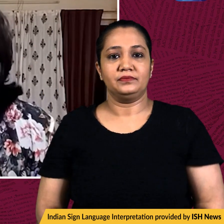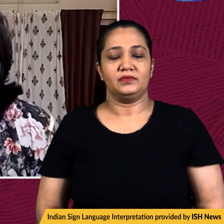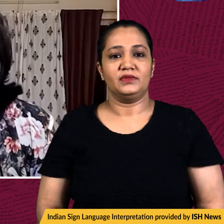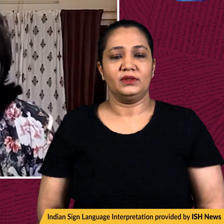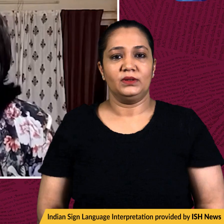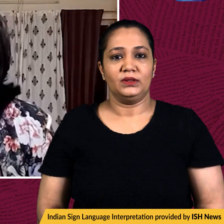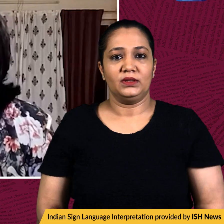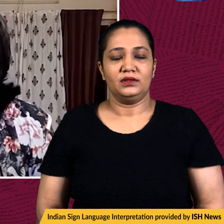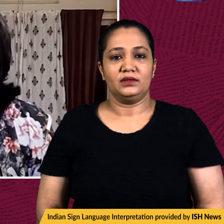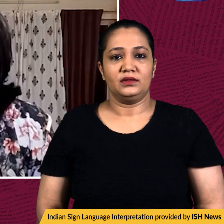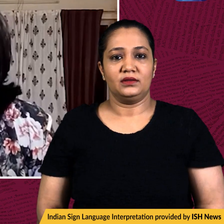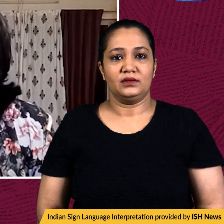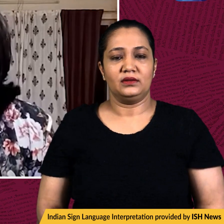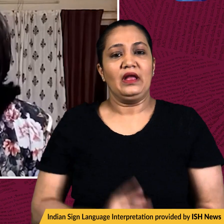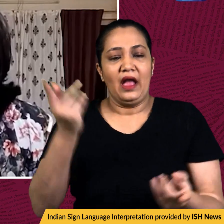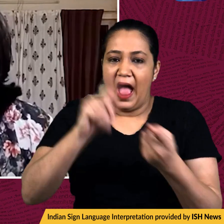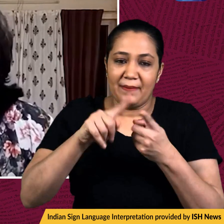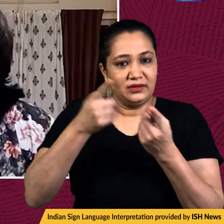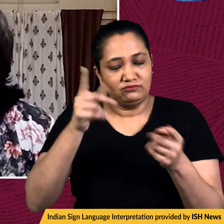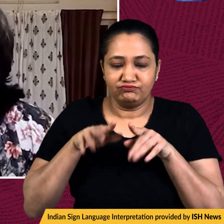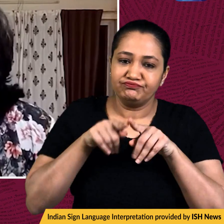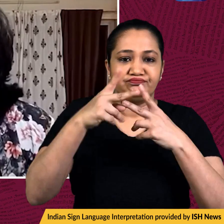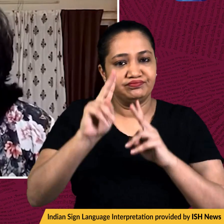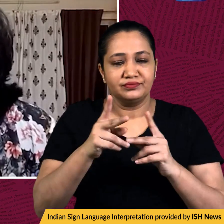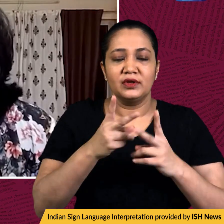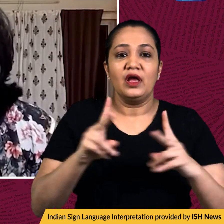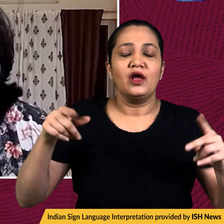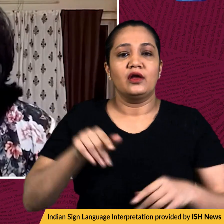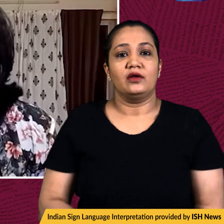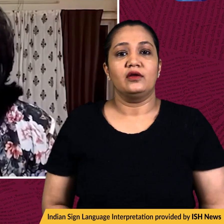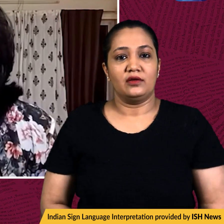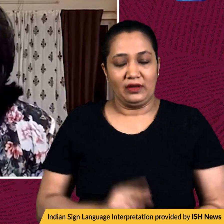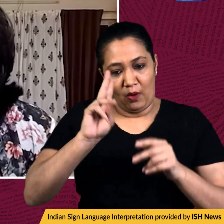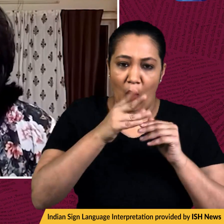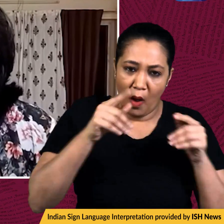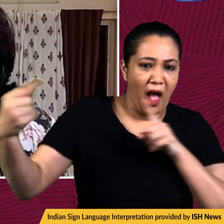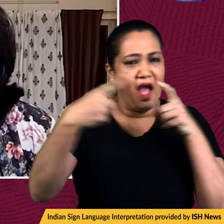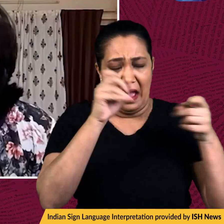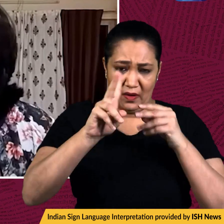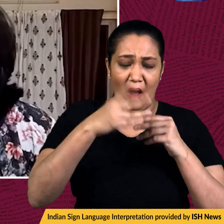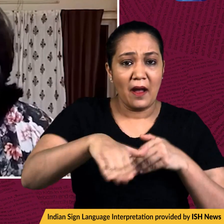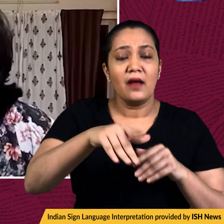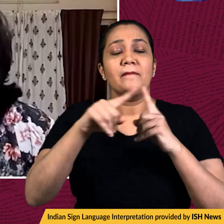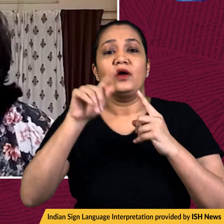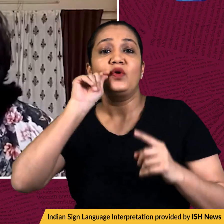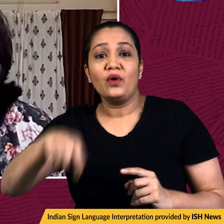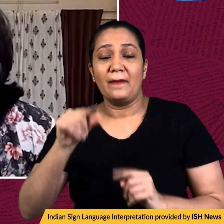Now, while all of this is happening, there's a new address that Ukrainian president has put out today. He said